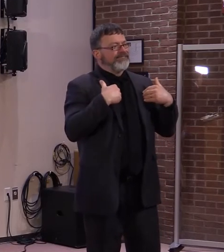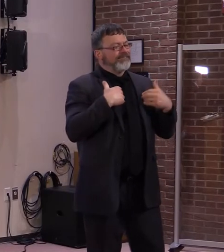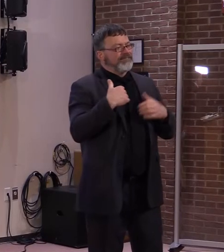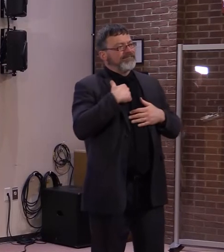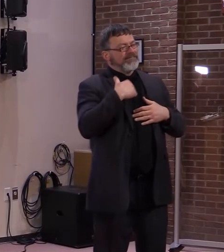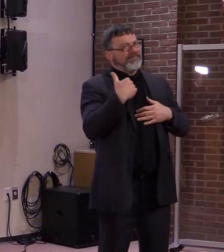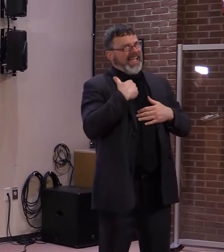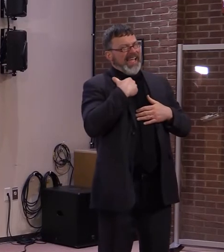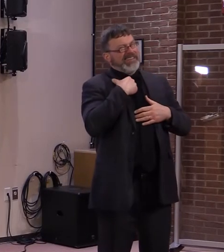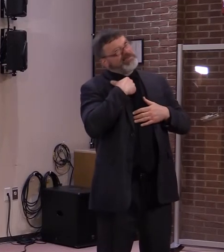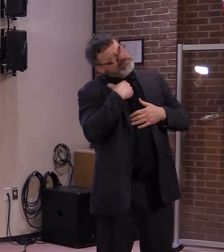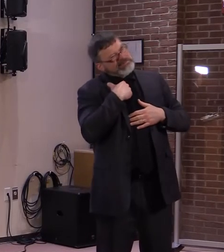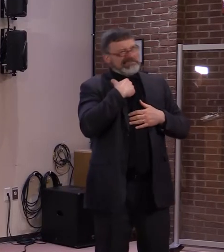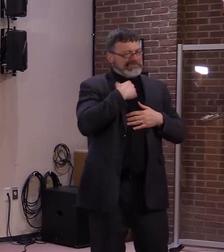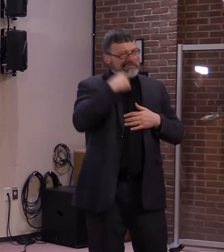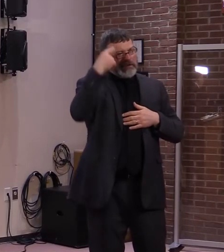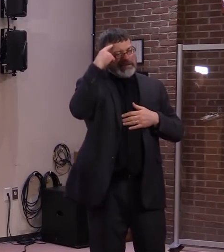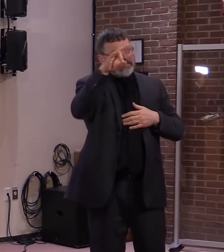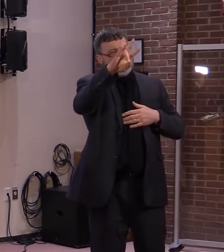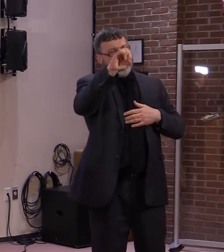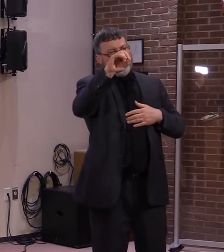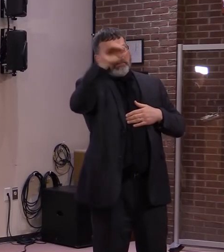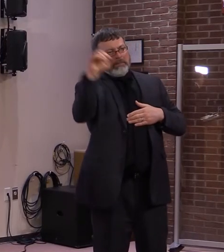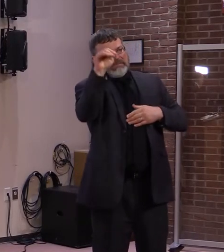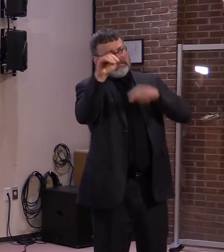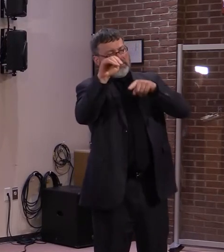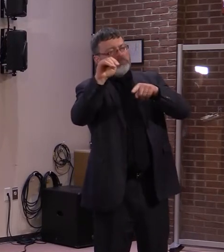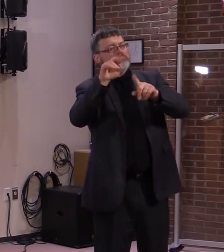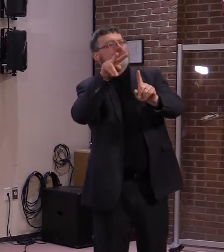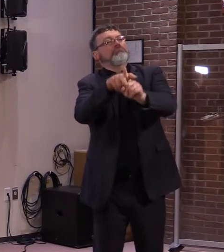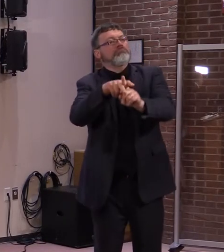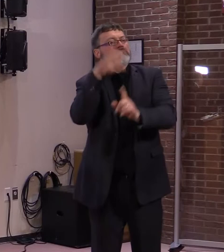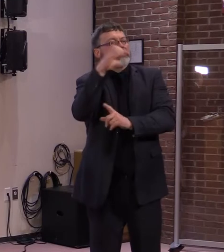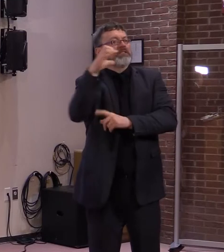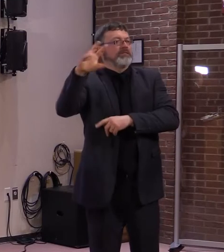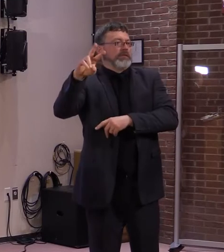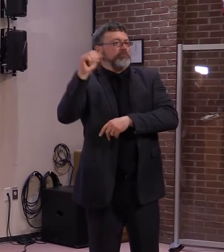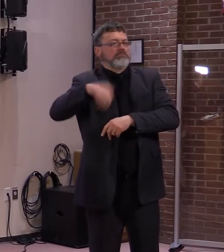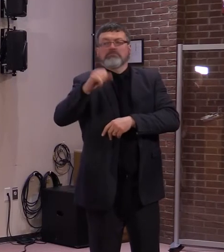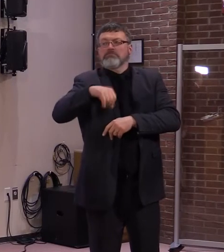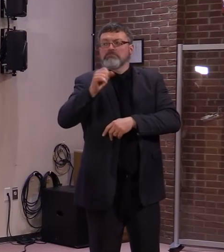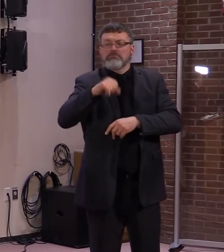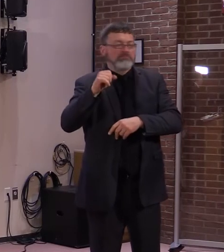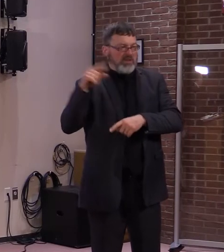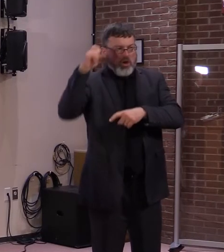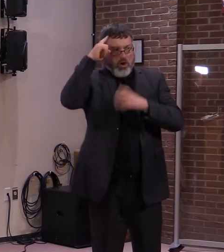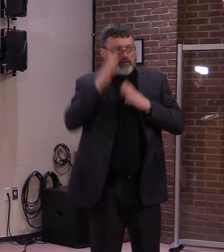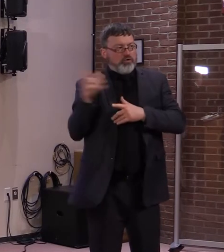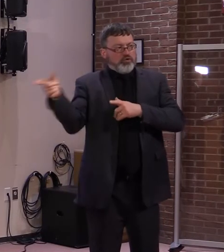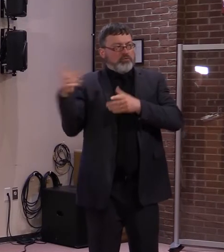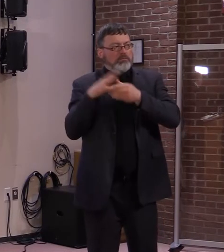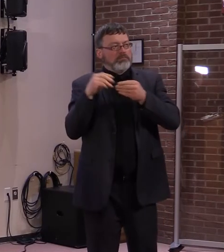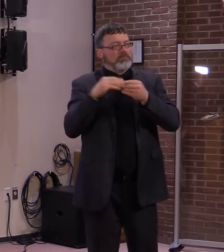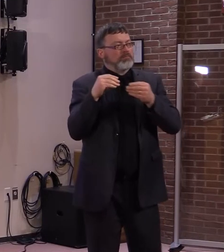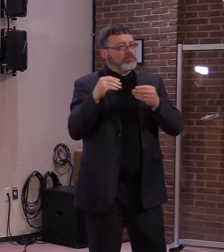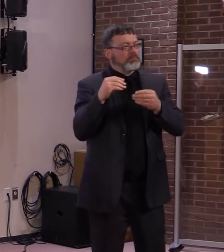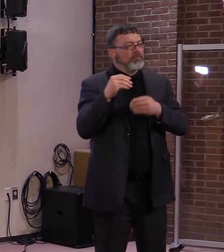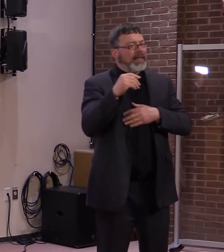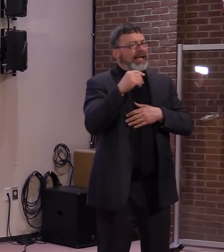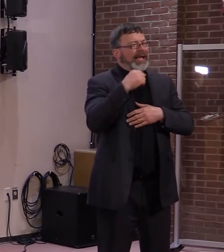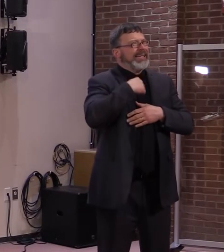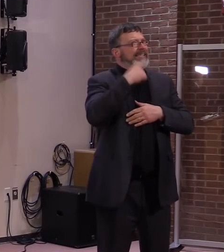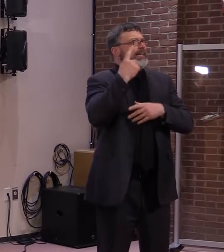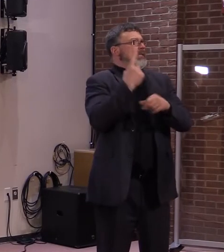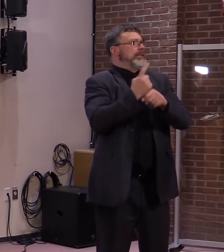reduced, as I remember. So I don't know what the total is at this point, but it's throughout the State College